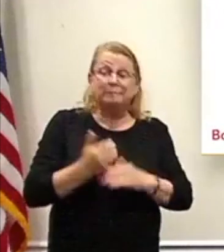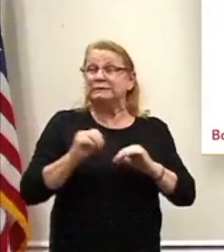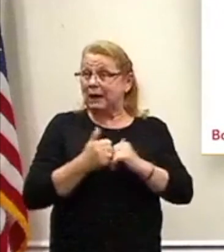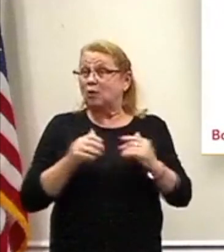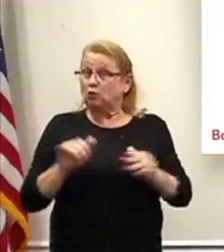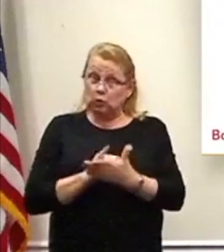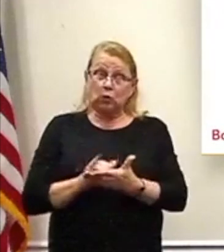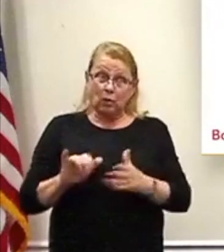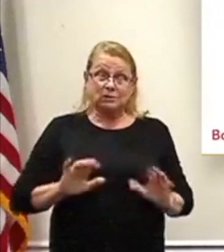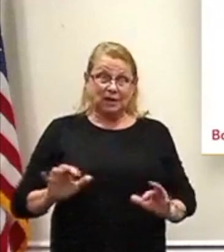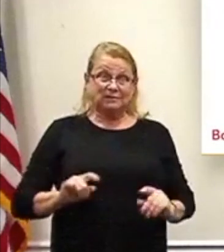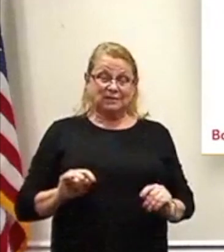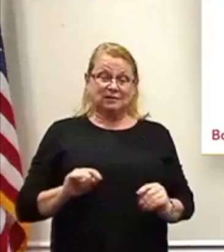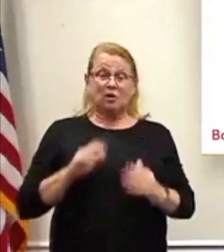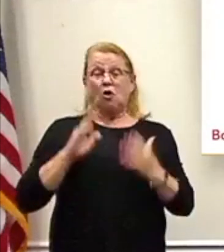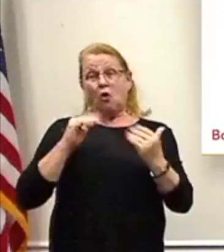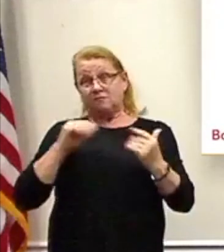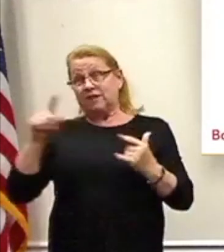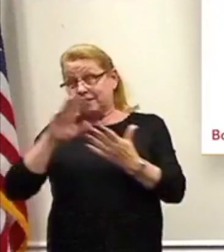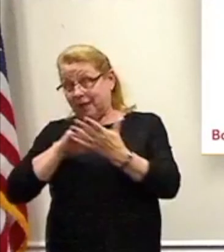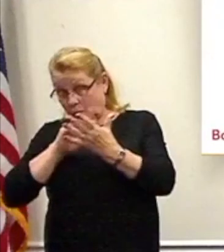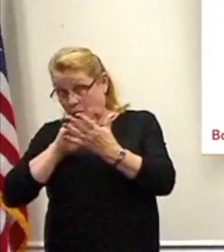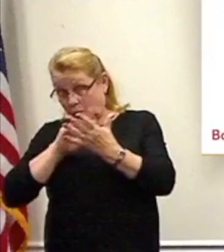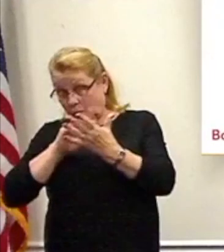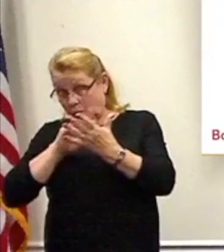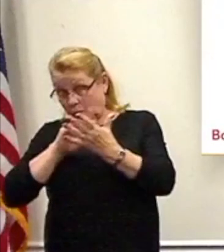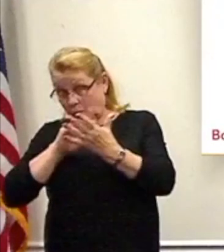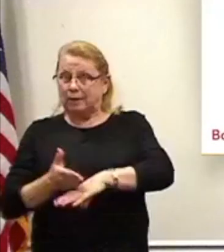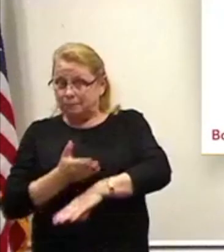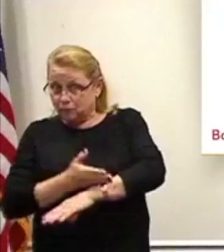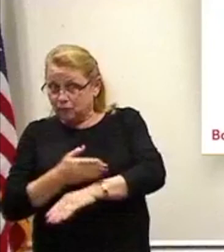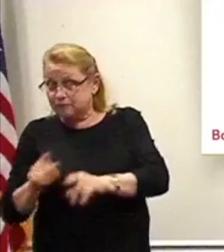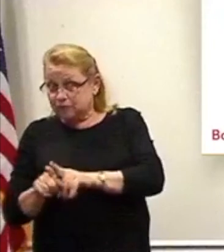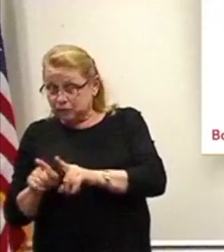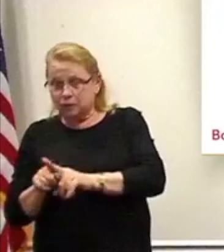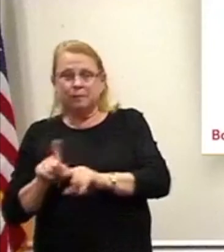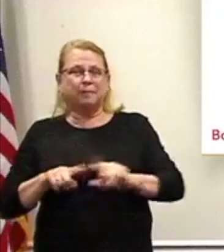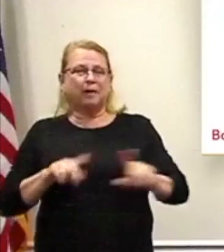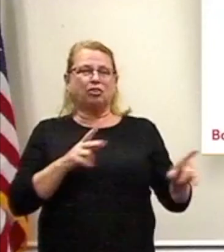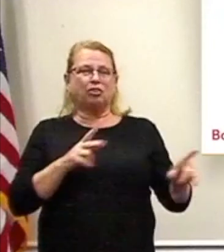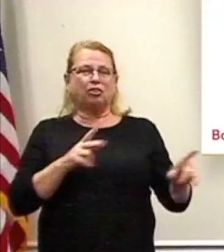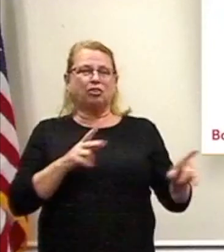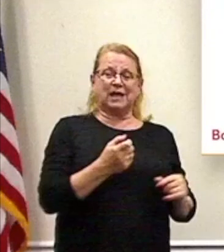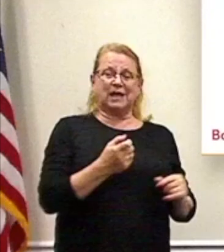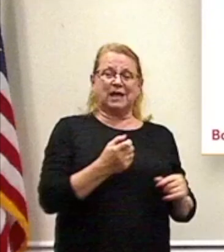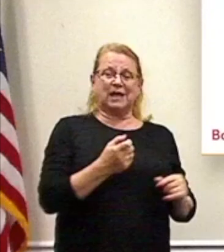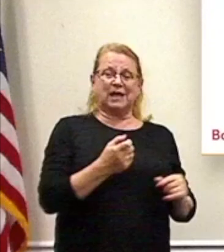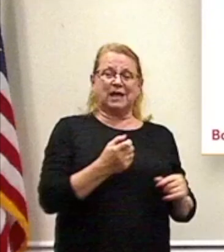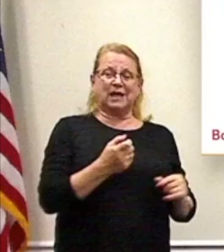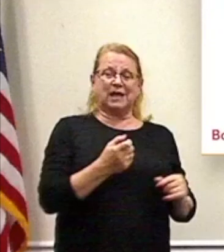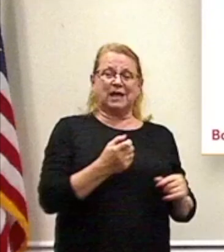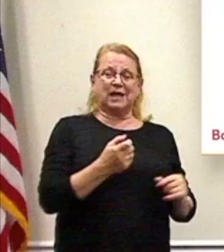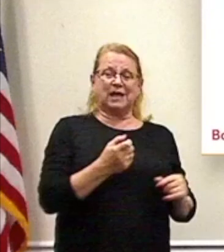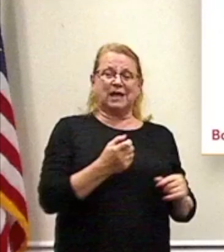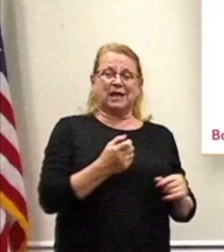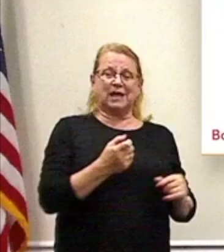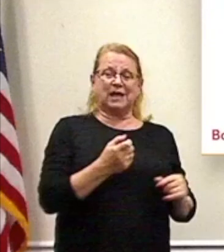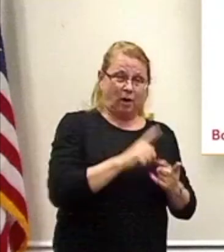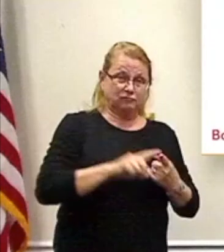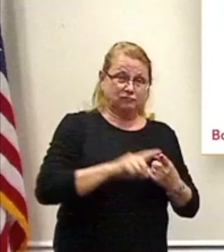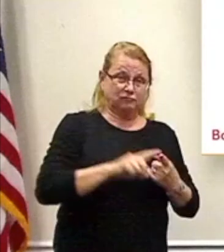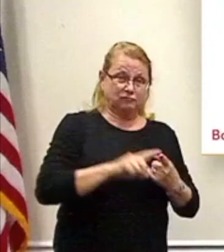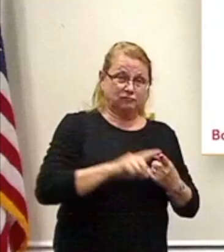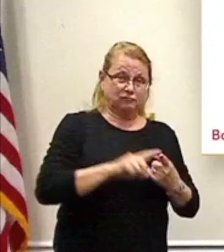and get better at it. But just as a note, Thursday, 12 to 8 p.m., polls are open Thursday, 12 to 8 p.m.